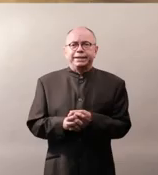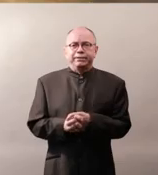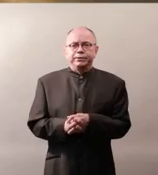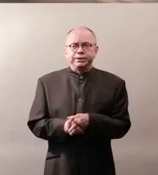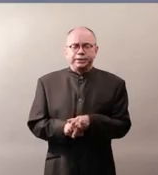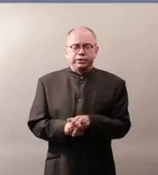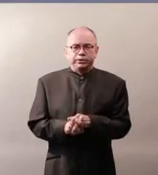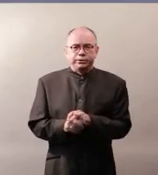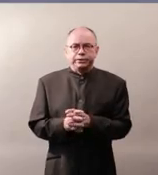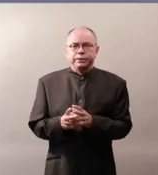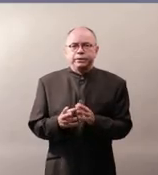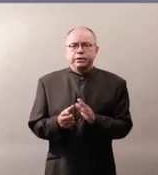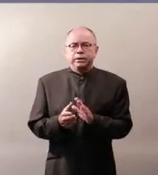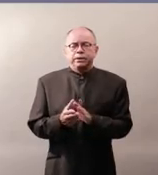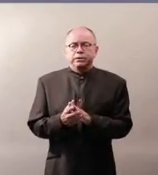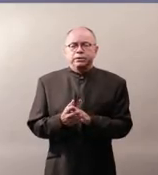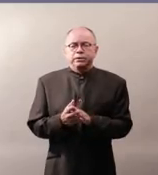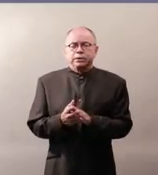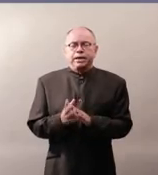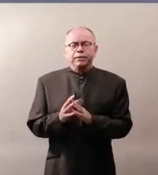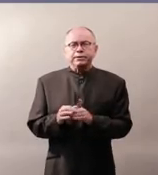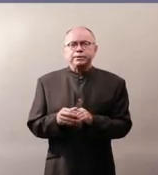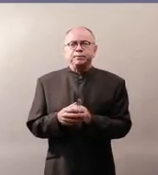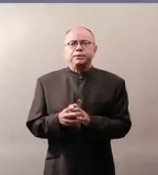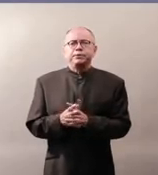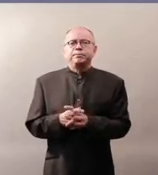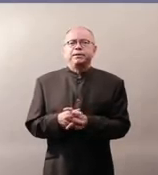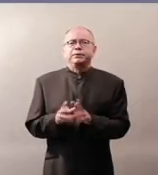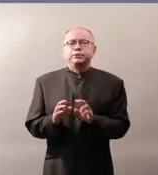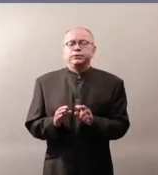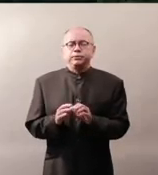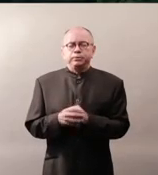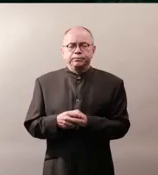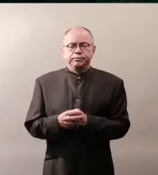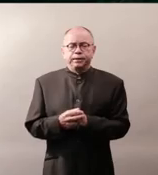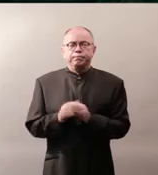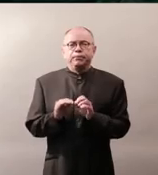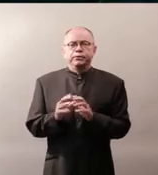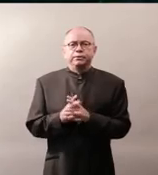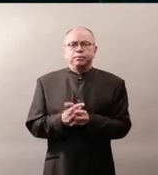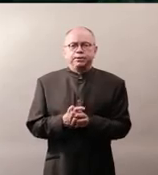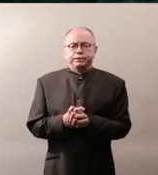Languages and Cultures. I would like to speak to you about two important parts.